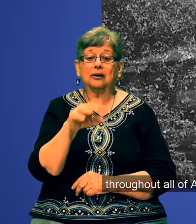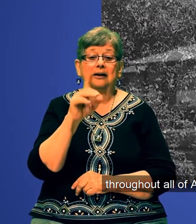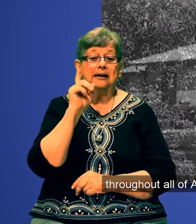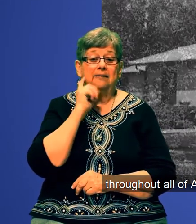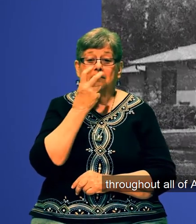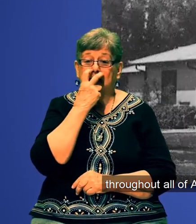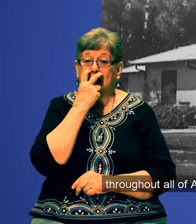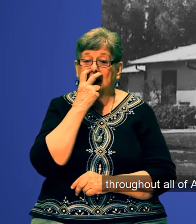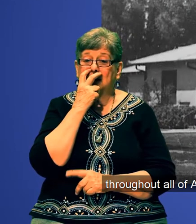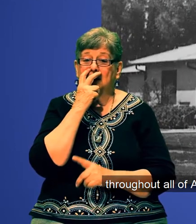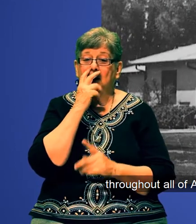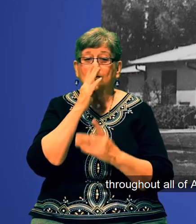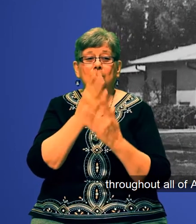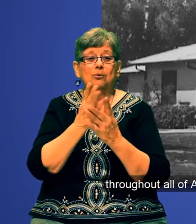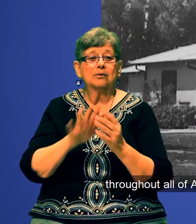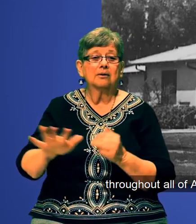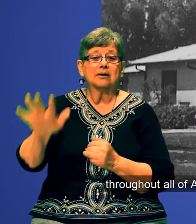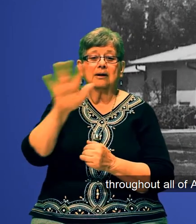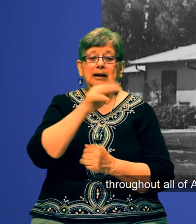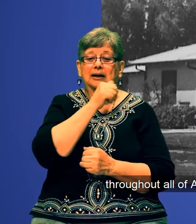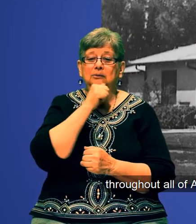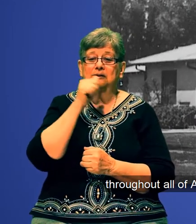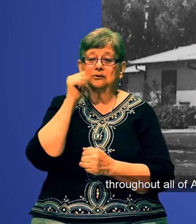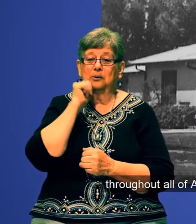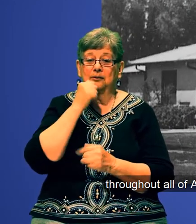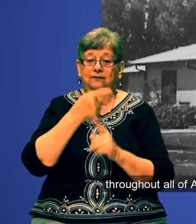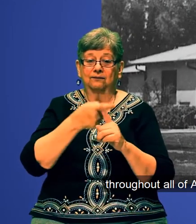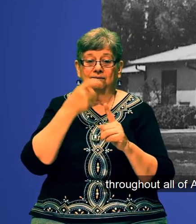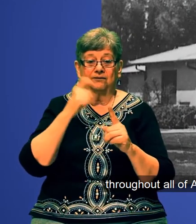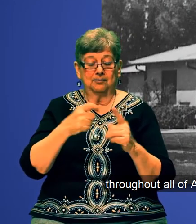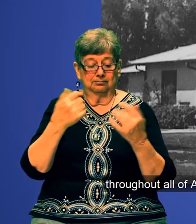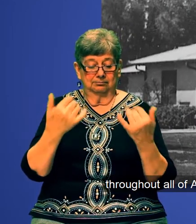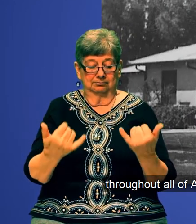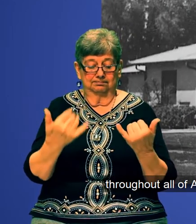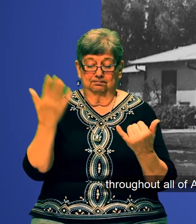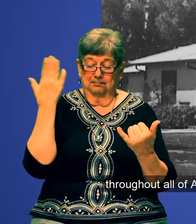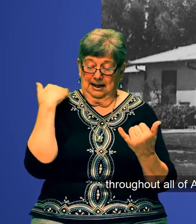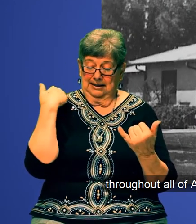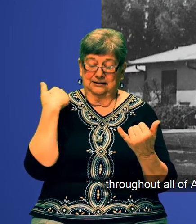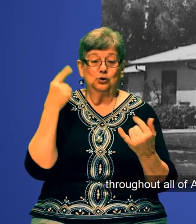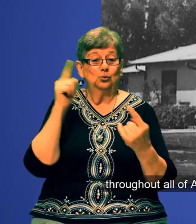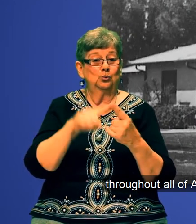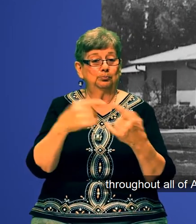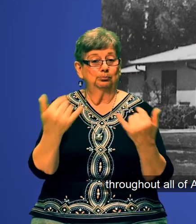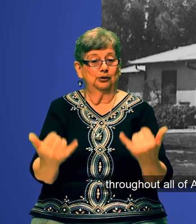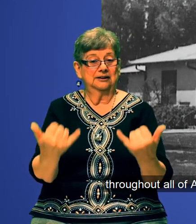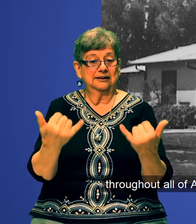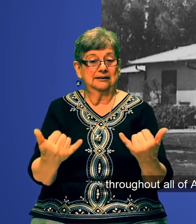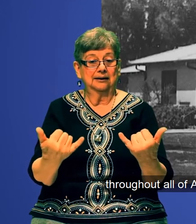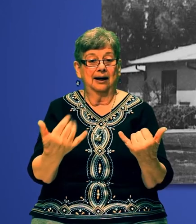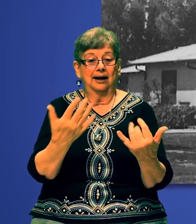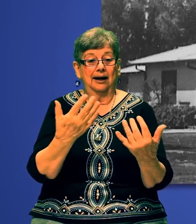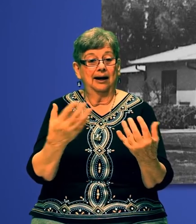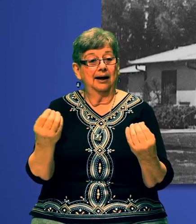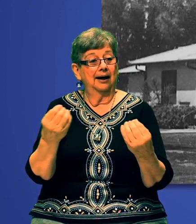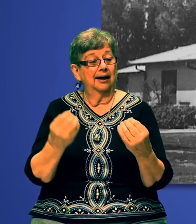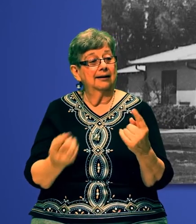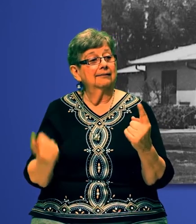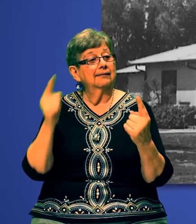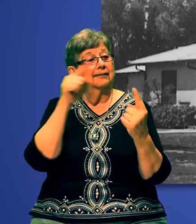From the past, to the present, and to the future. about here. In How going